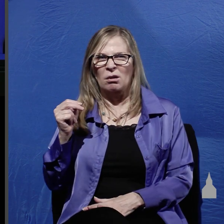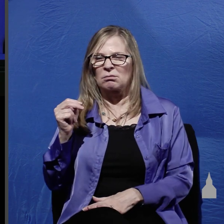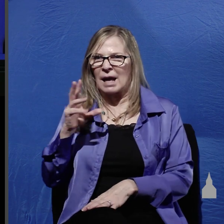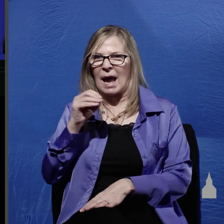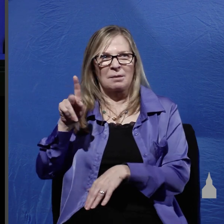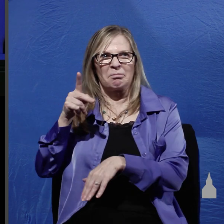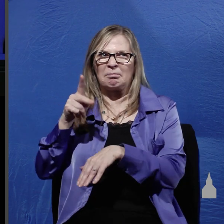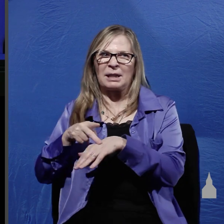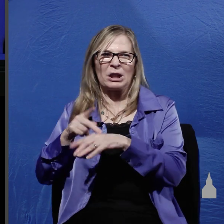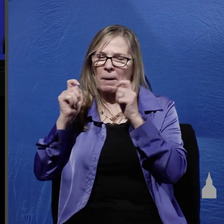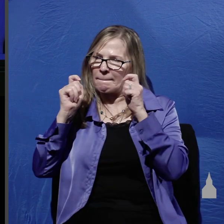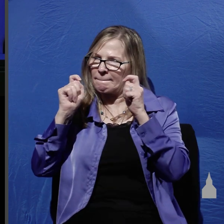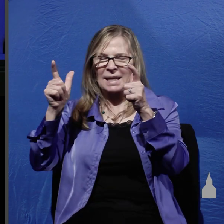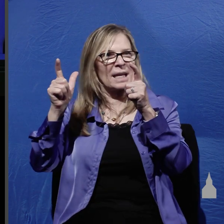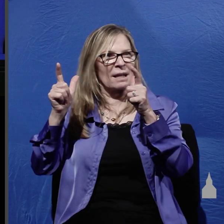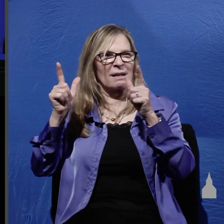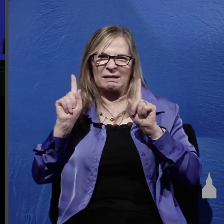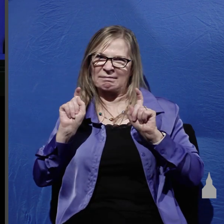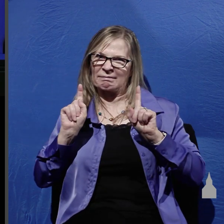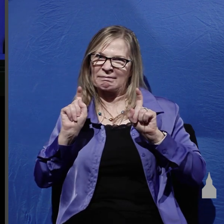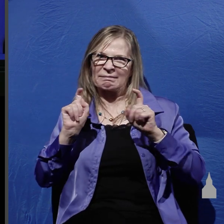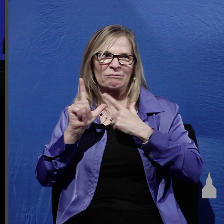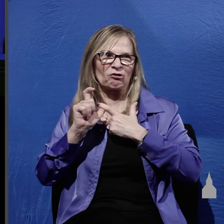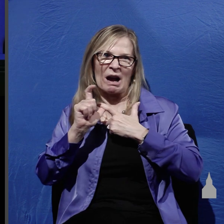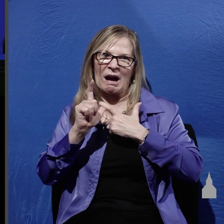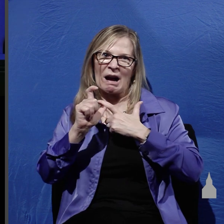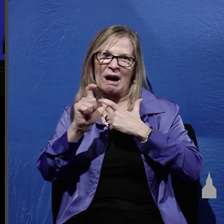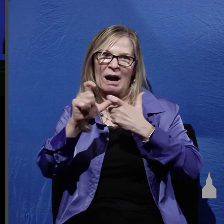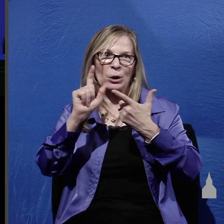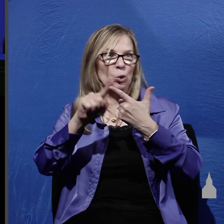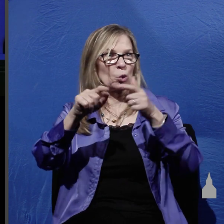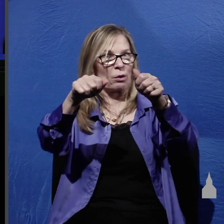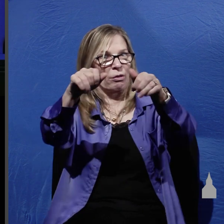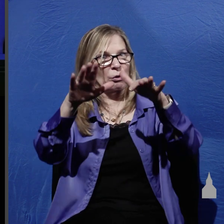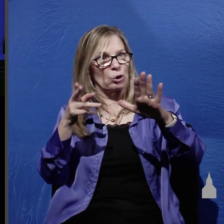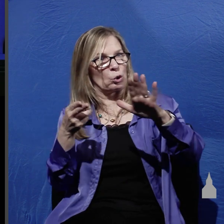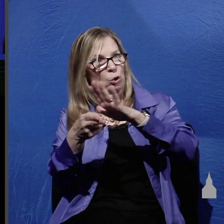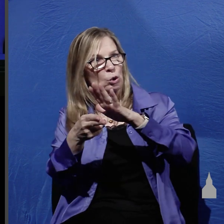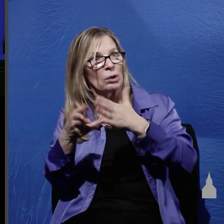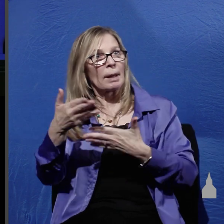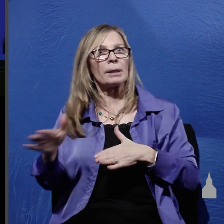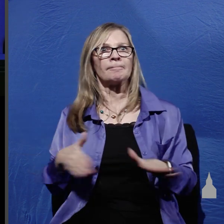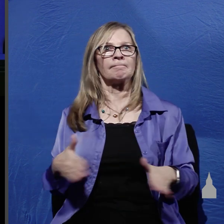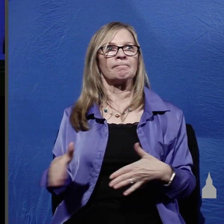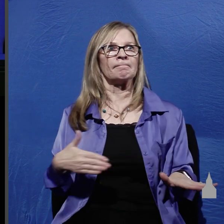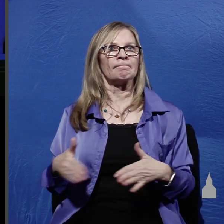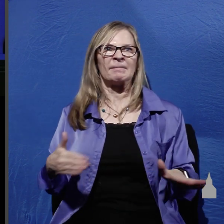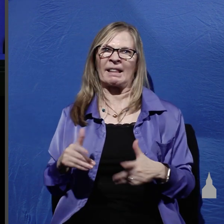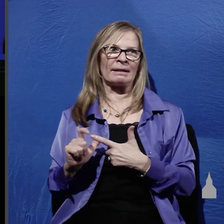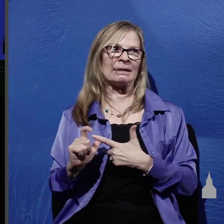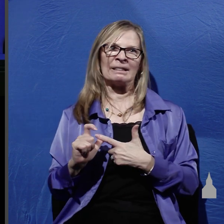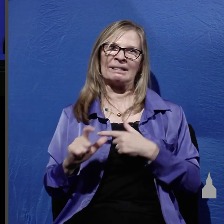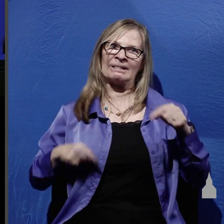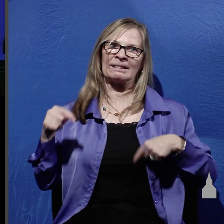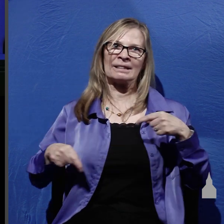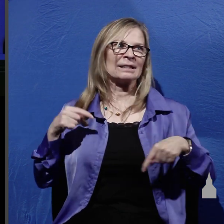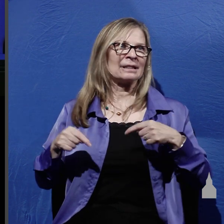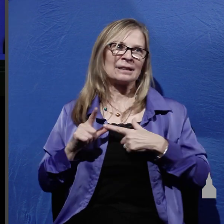start out towards the tomb perhaps walking fast at first and they break into a jog a